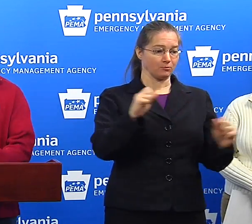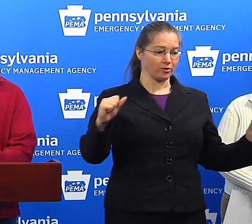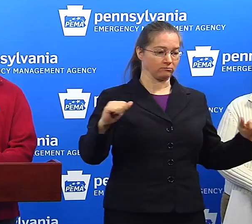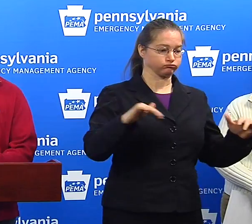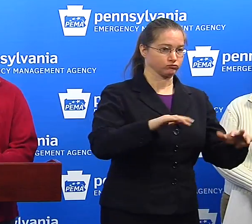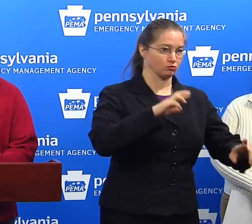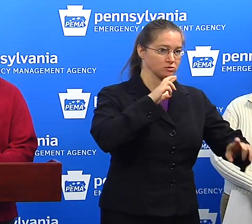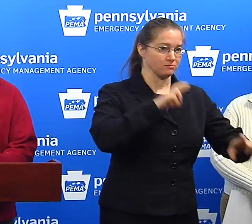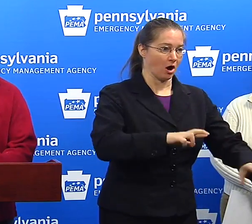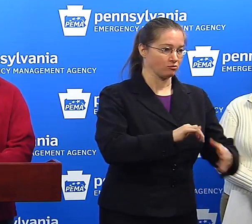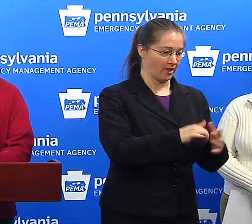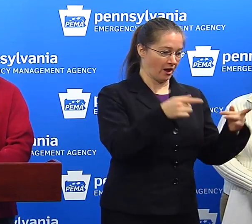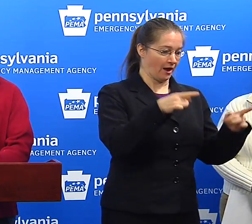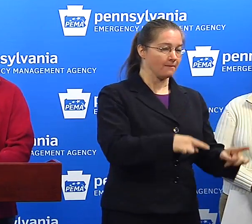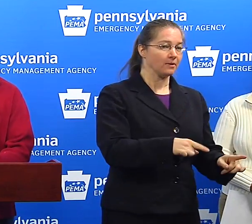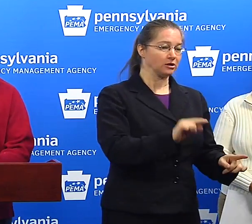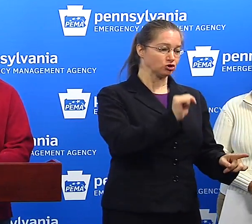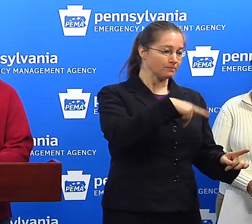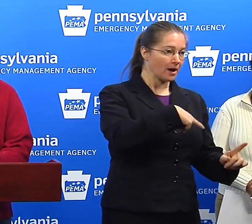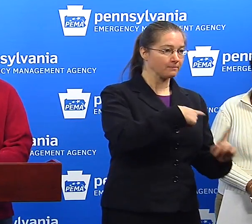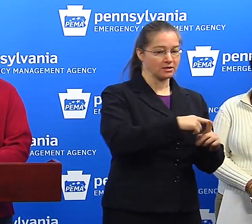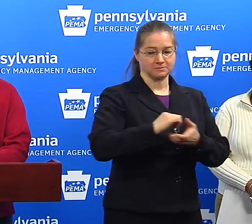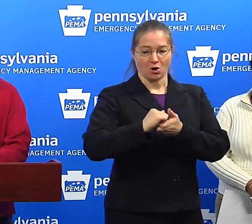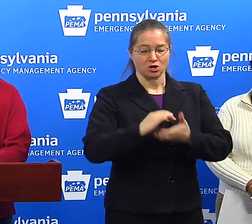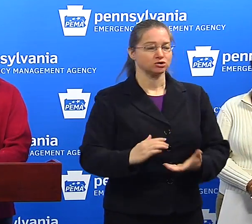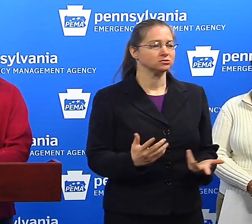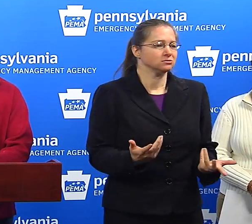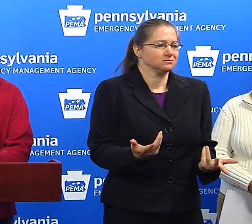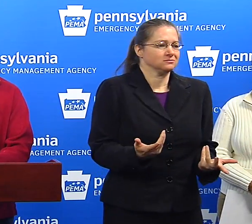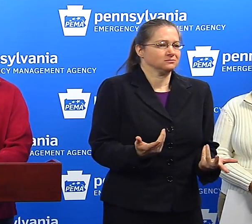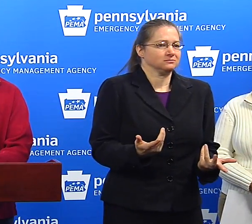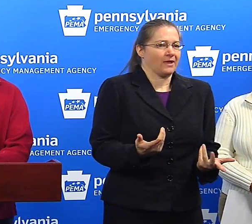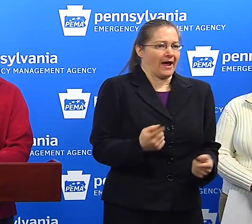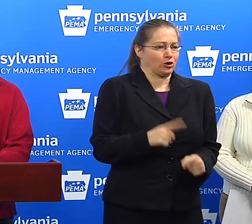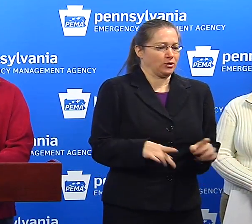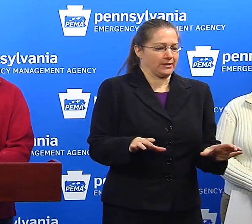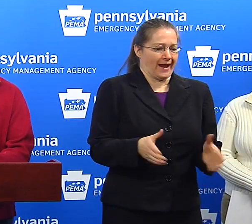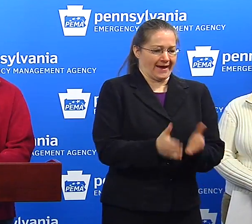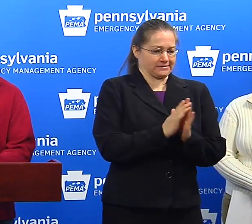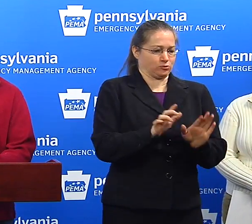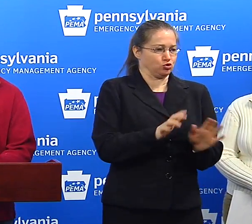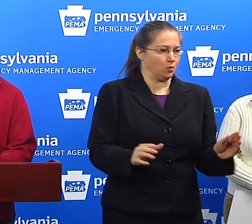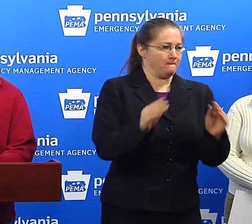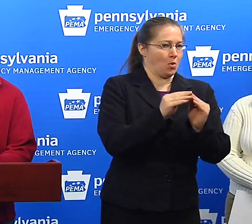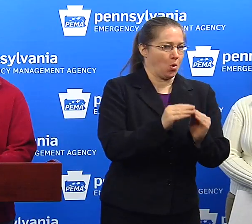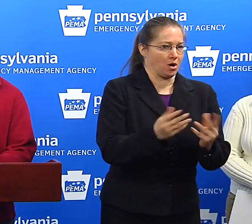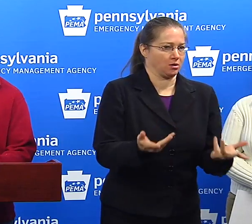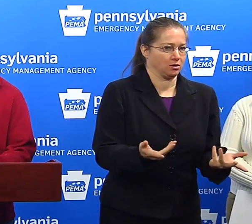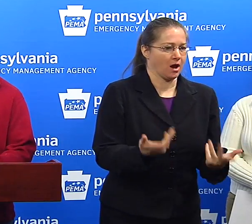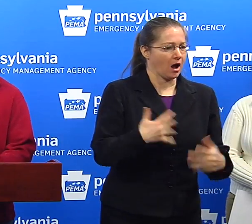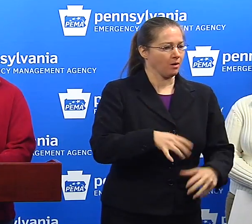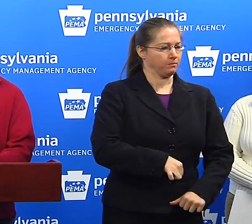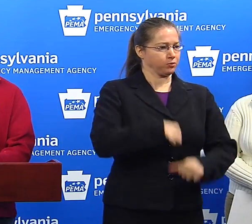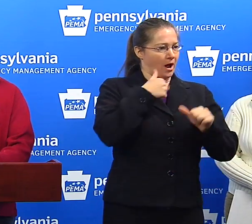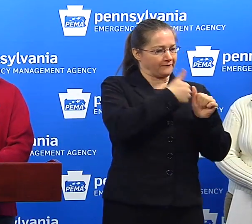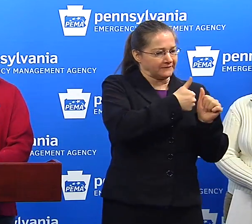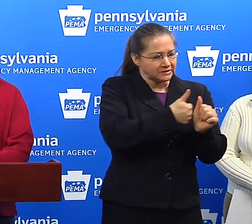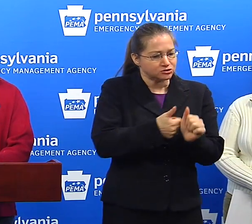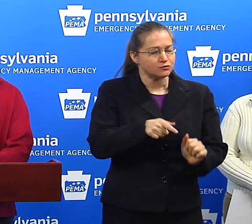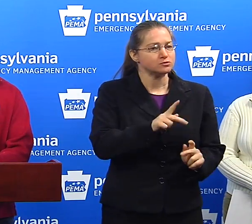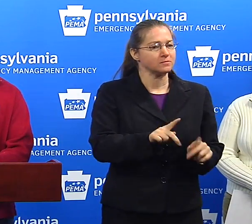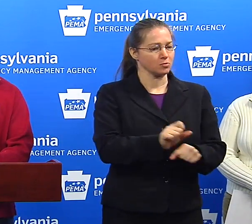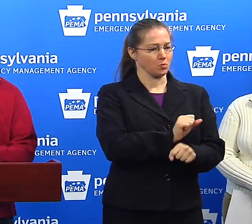incident, both turnpike and our partners, I'm not sure I could ask them to do another thing. I'm tremendously proud of each and every one of those folks